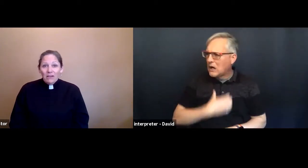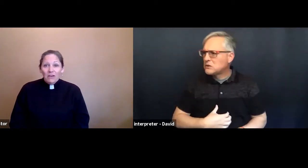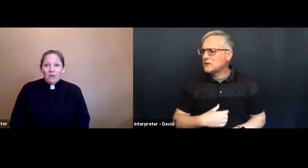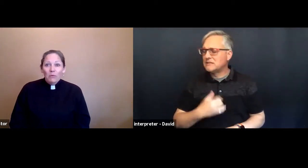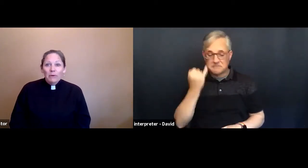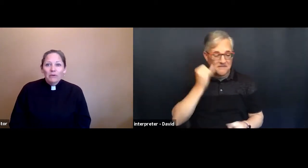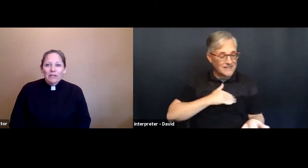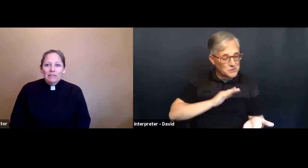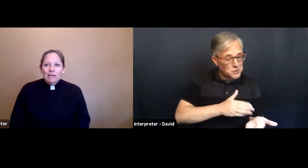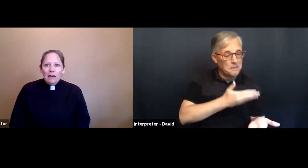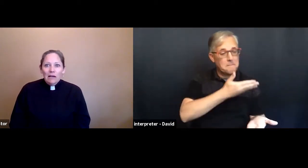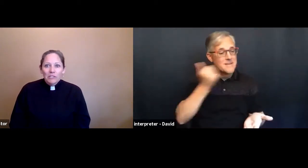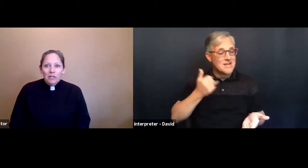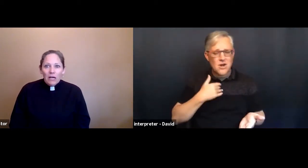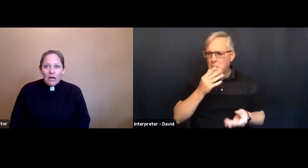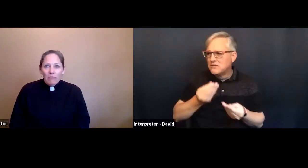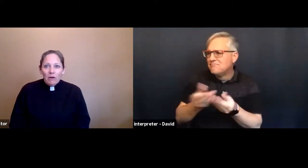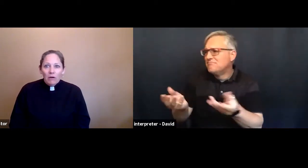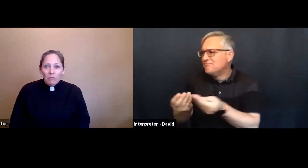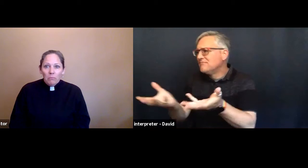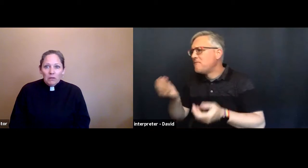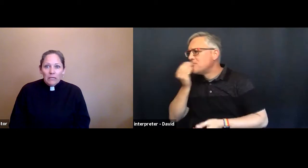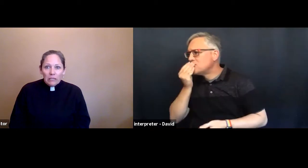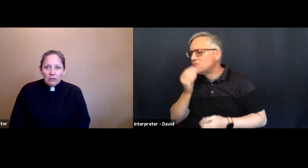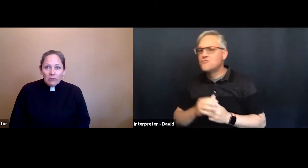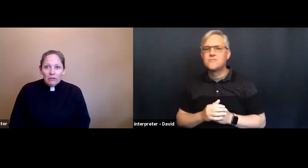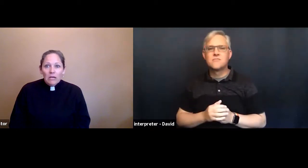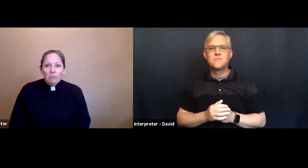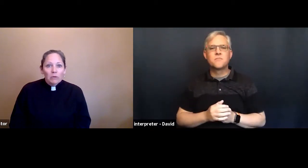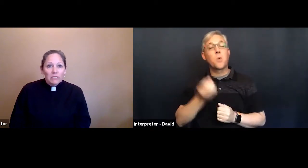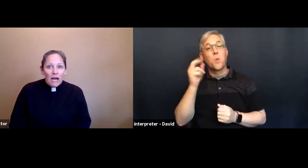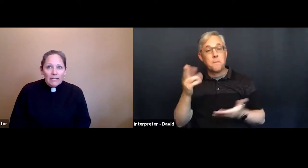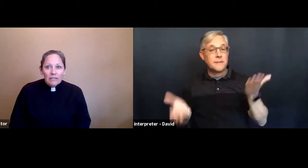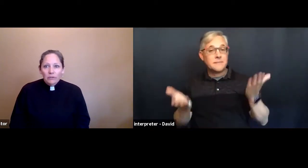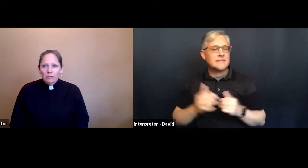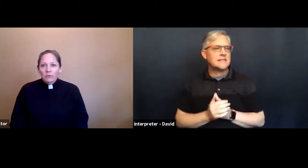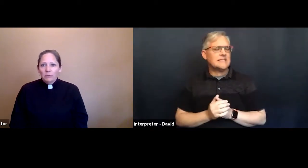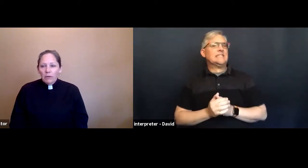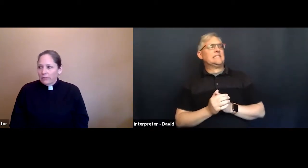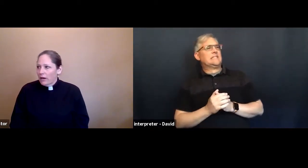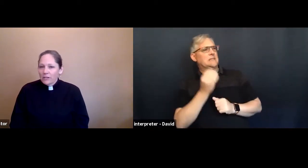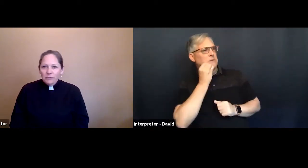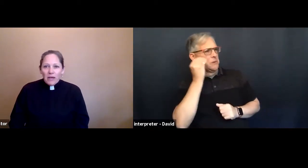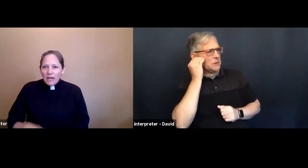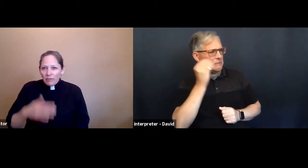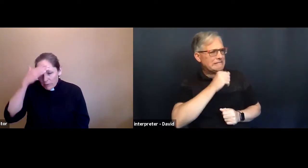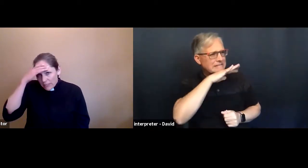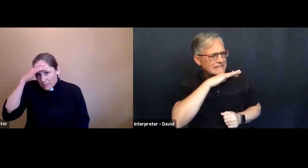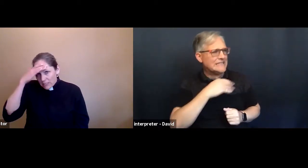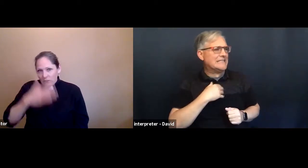Or we look and say, I should have a cleaner, more tidy home. Oh, my gosh, everybody is going to